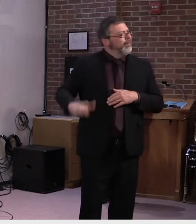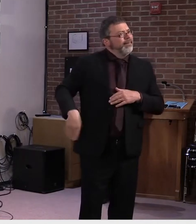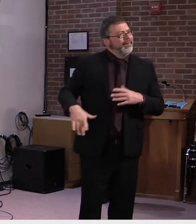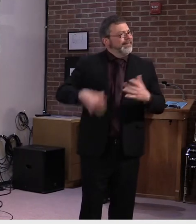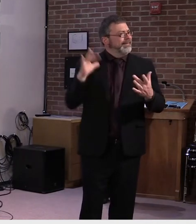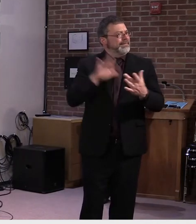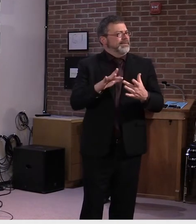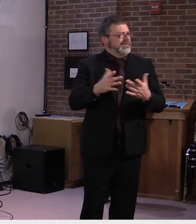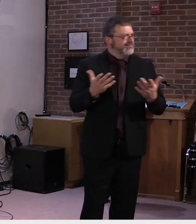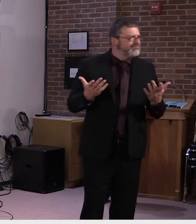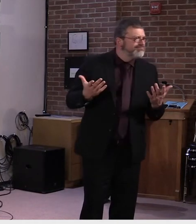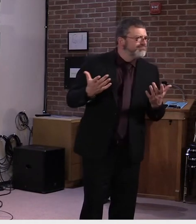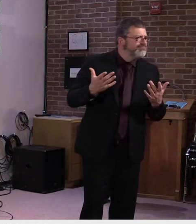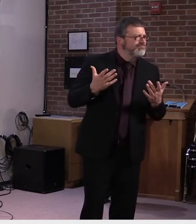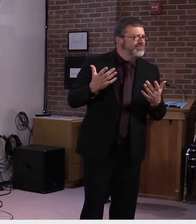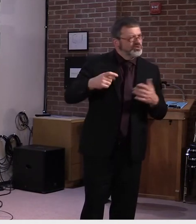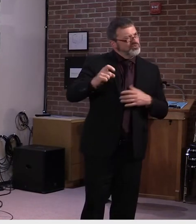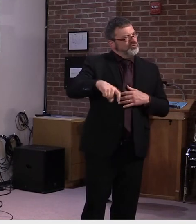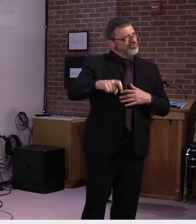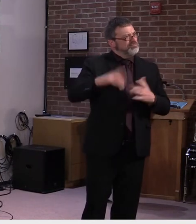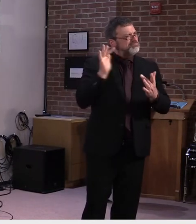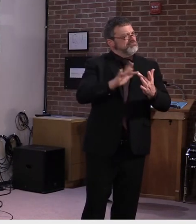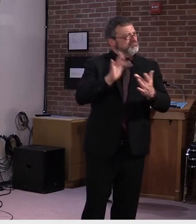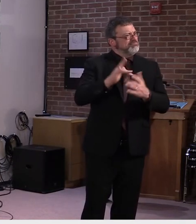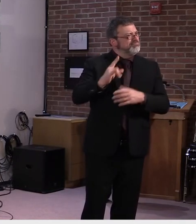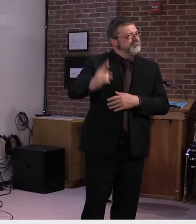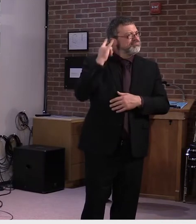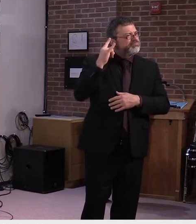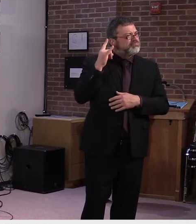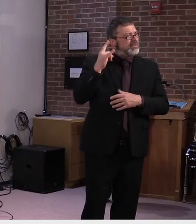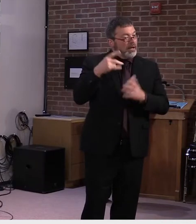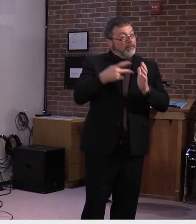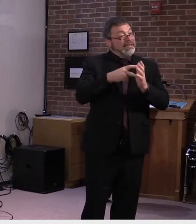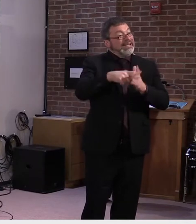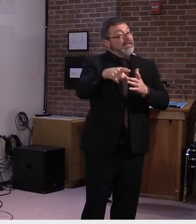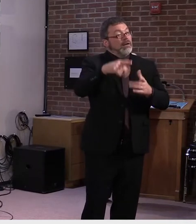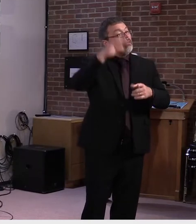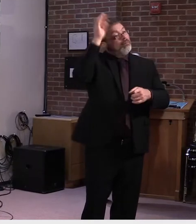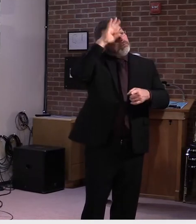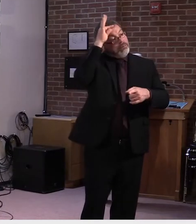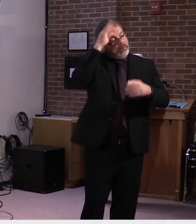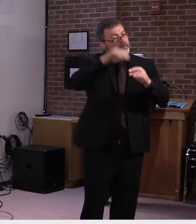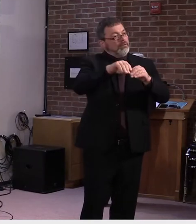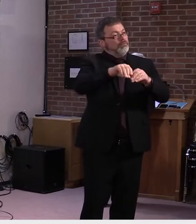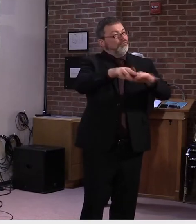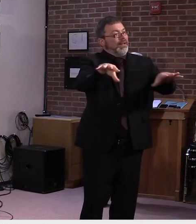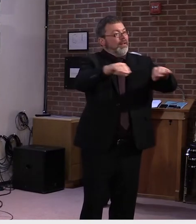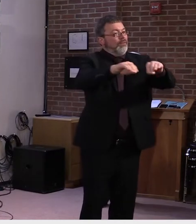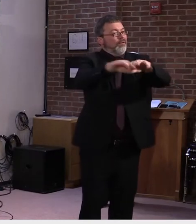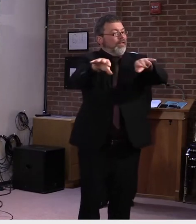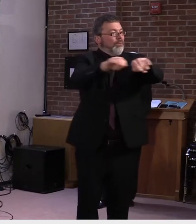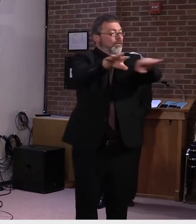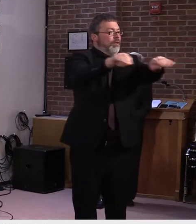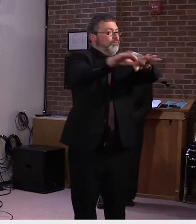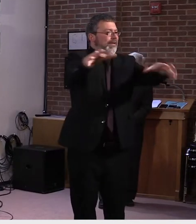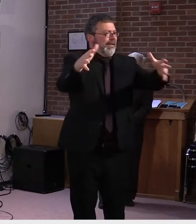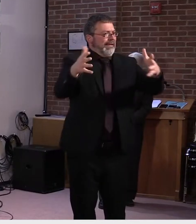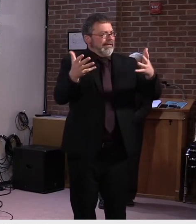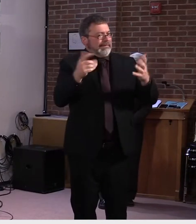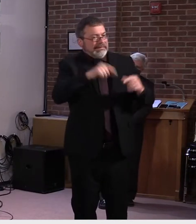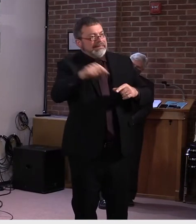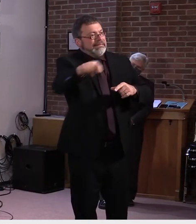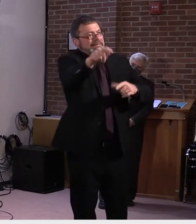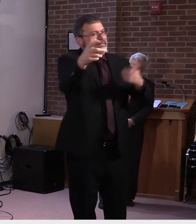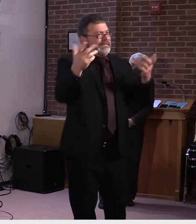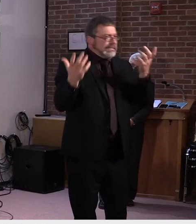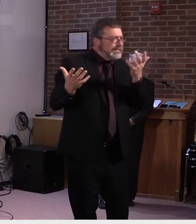some additional clusters as, uh, colleges and universities reopen. I think it's an excellent question